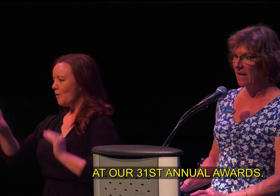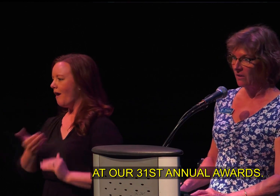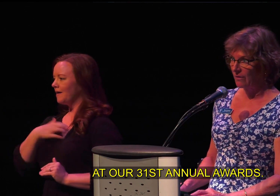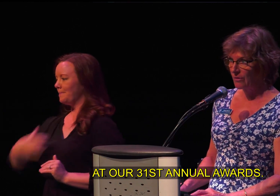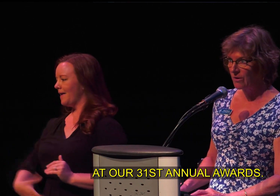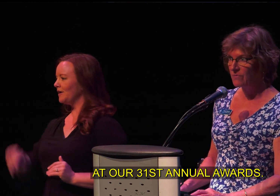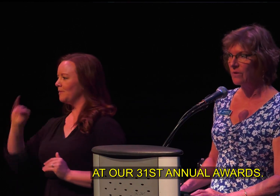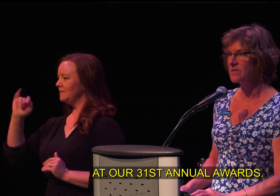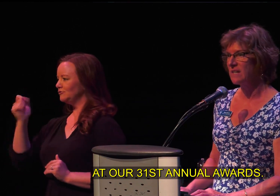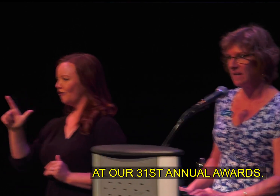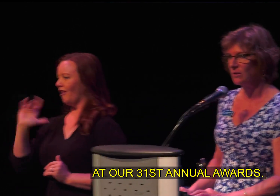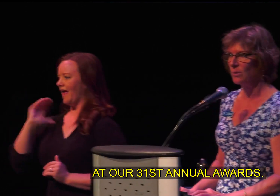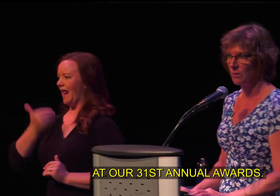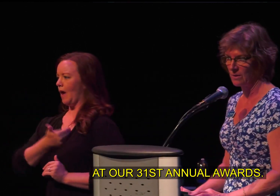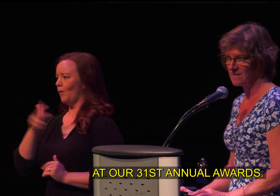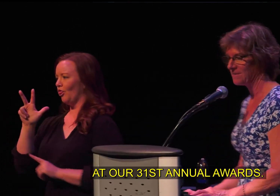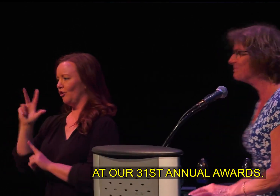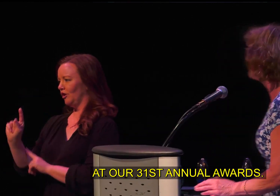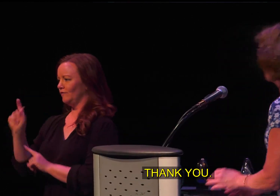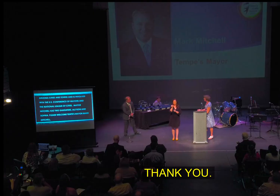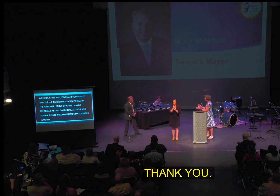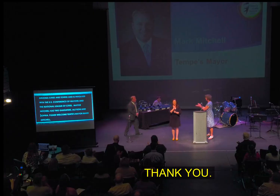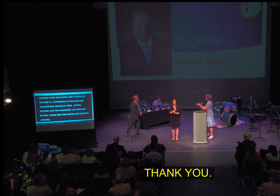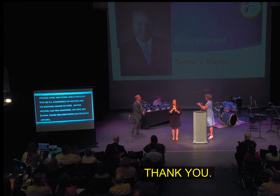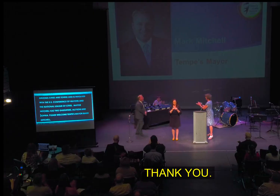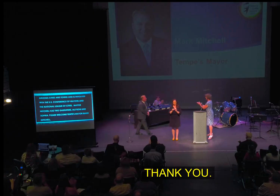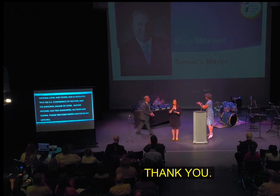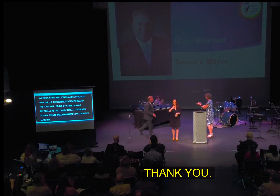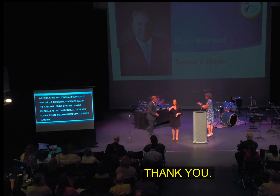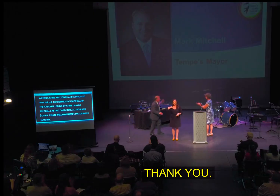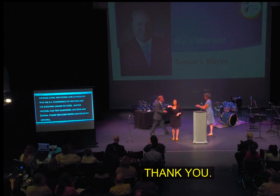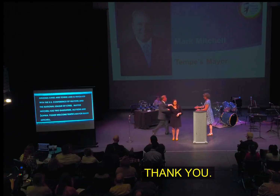at our 31st Annual Awards. Thank you.